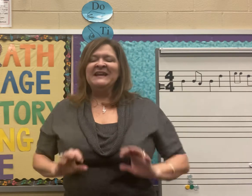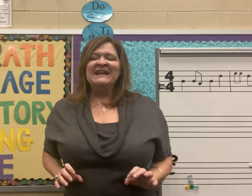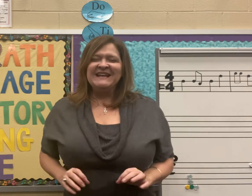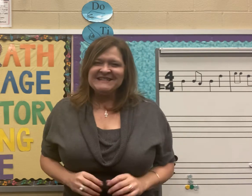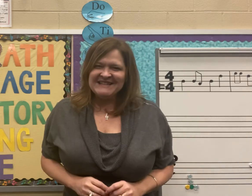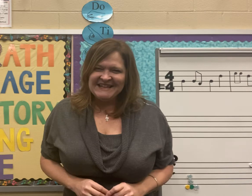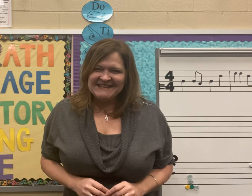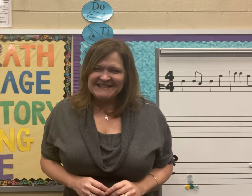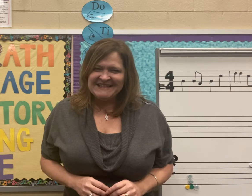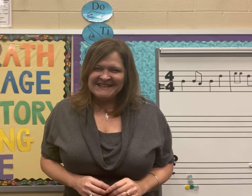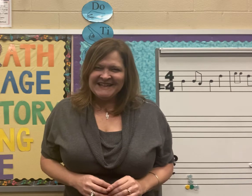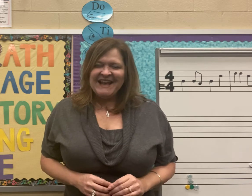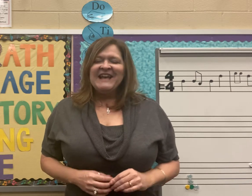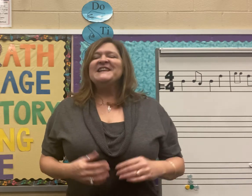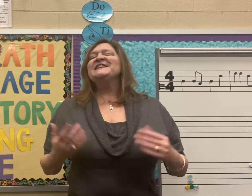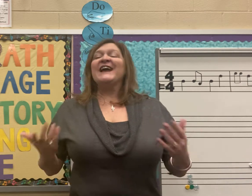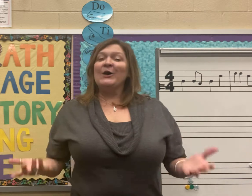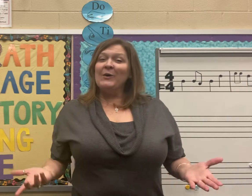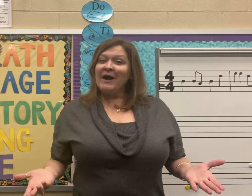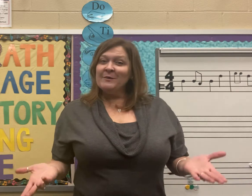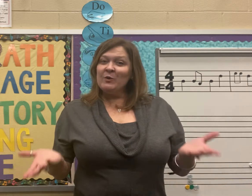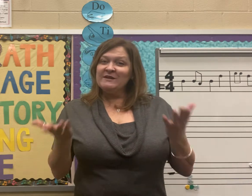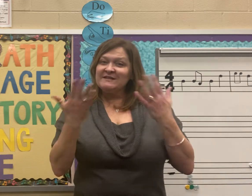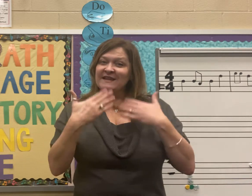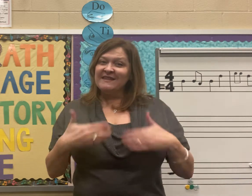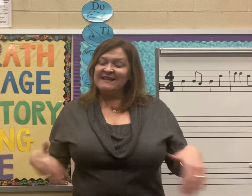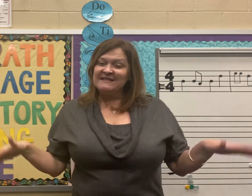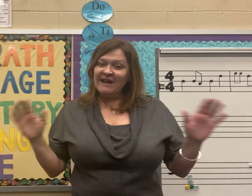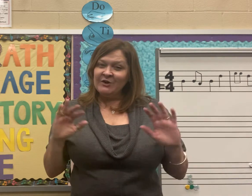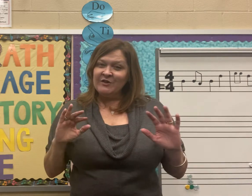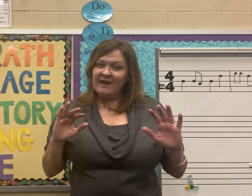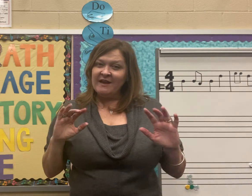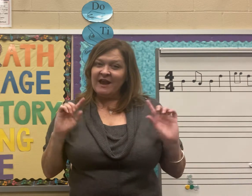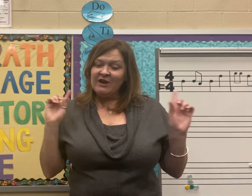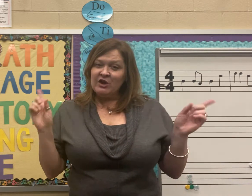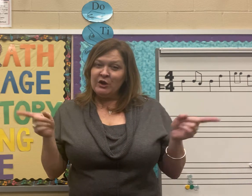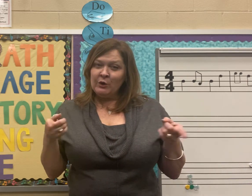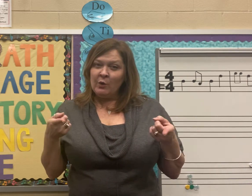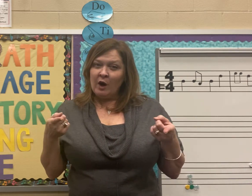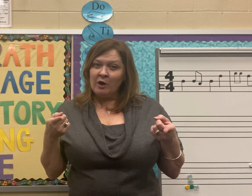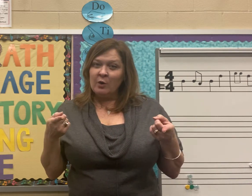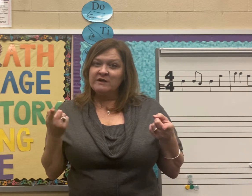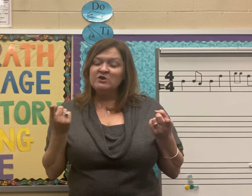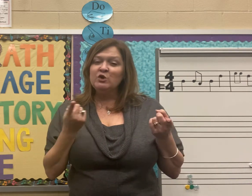Excellent. Now I am going to say the entire thing and you are going to